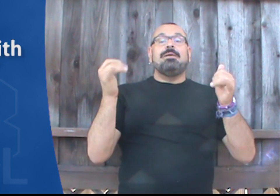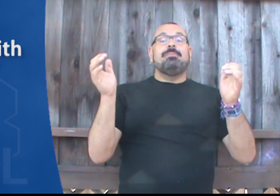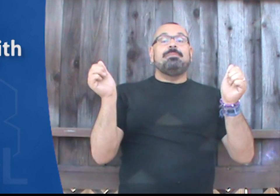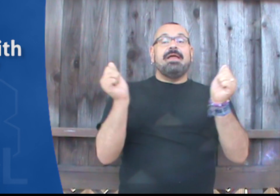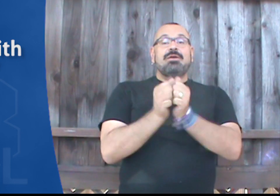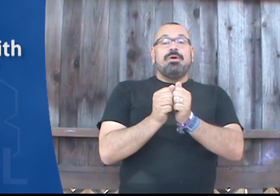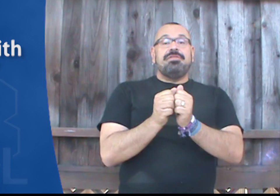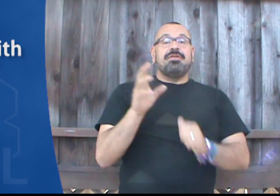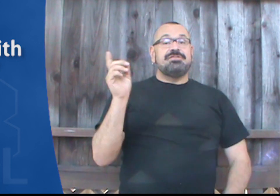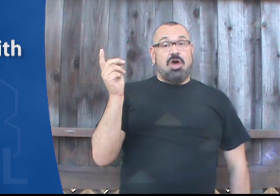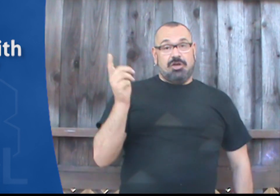Playing with dog.